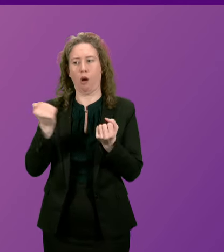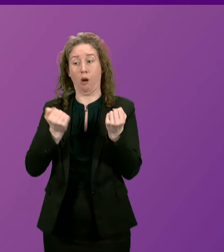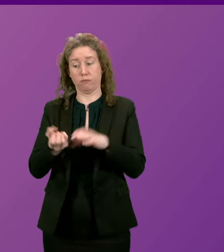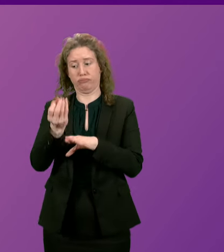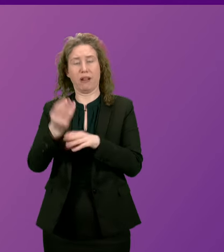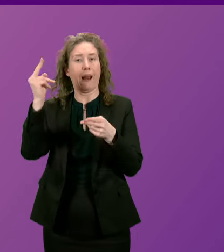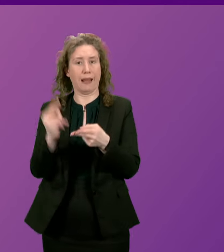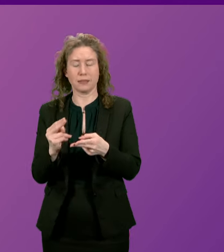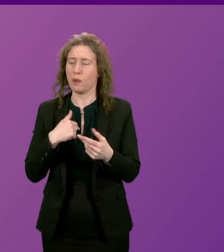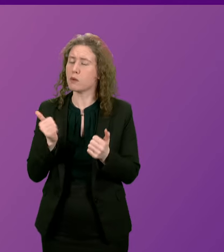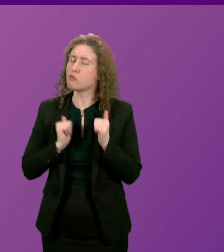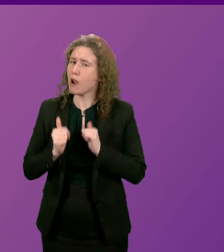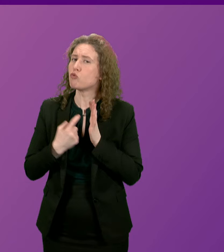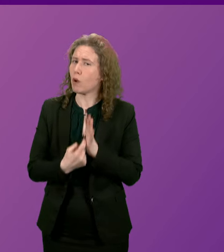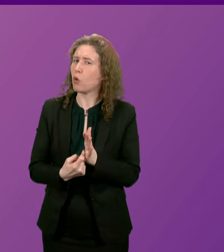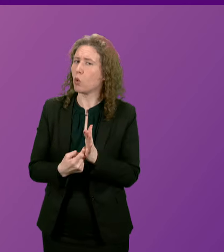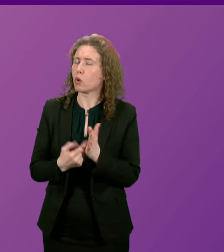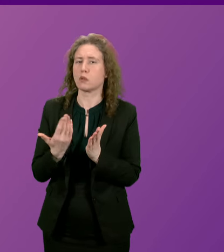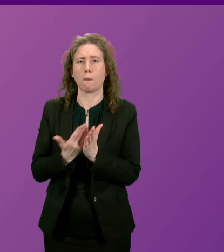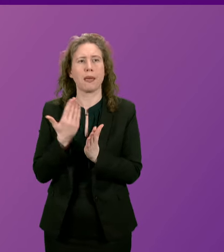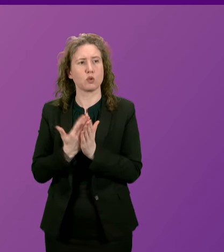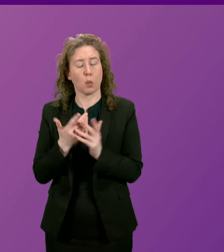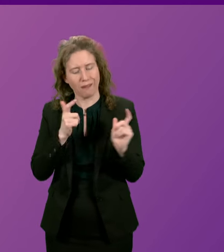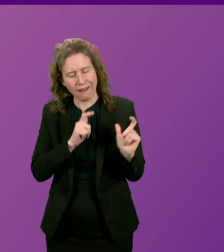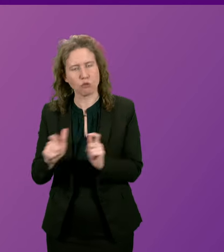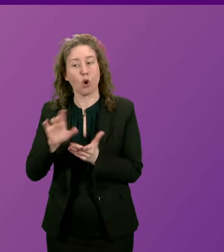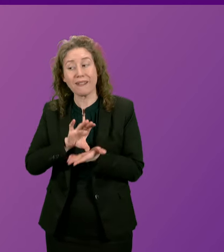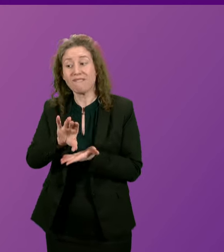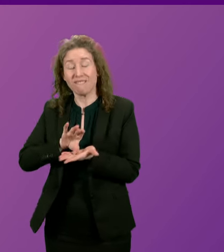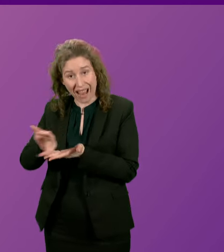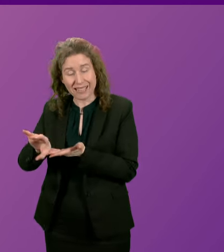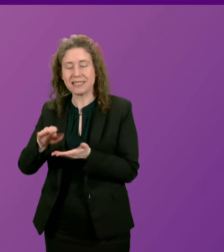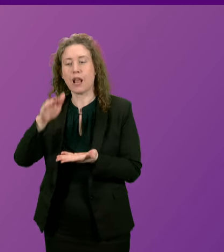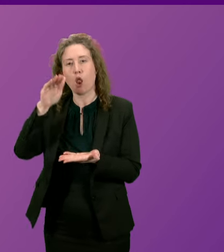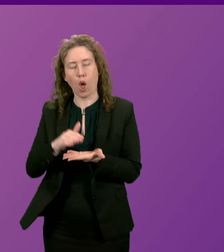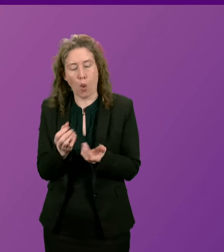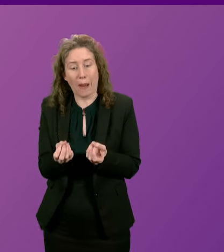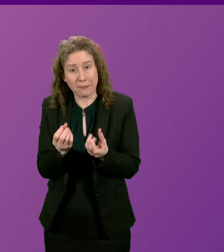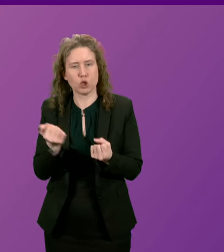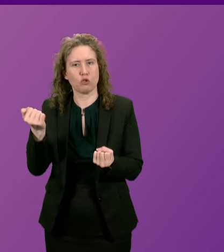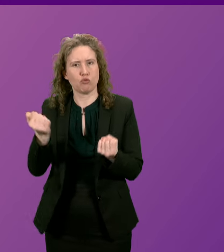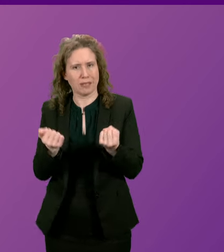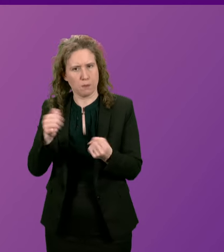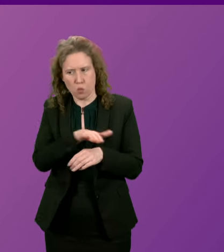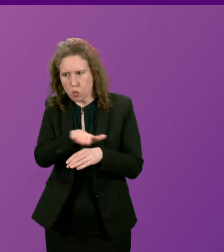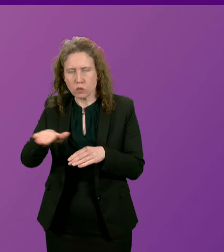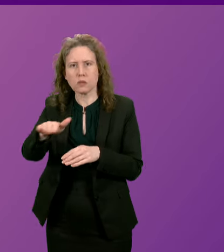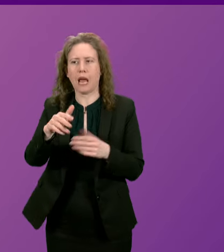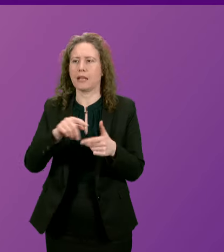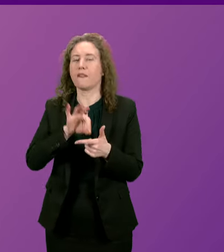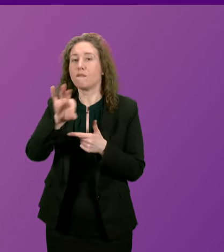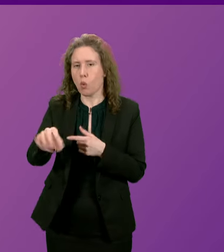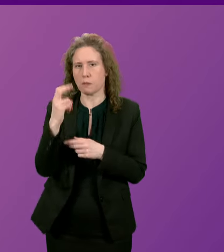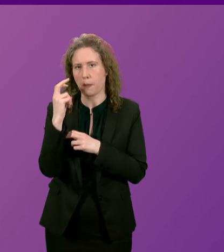also have a very proud record of ensuring we continue to invest in low-emission transport and affordable public